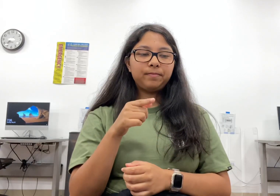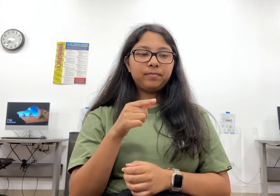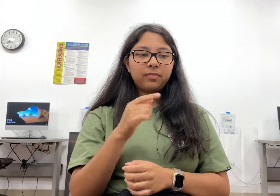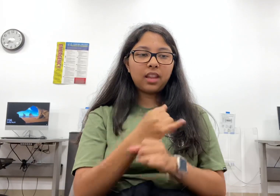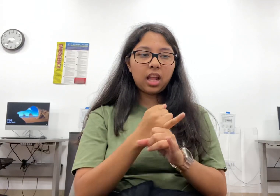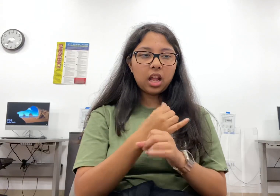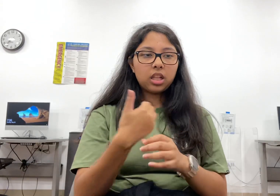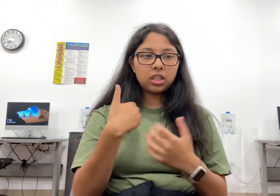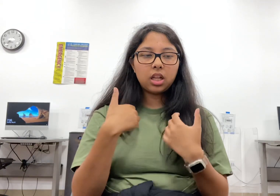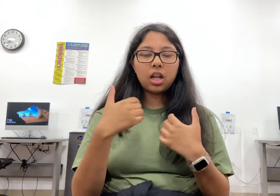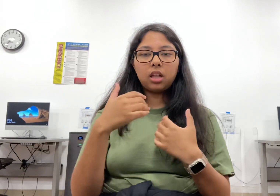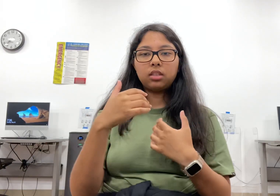quantities on the island.